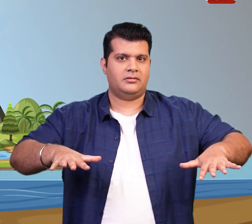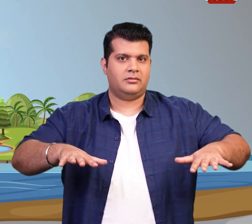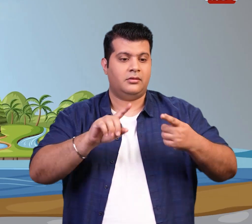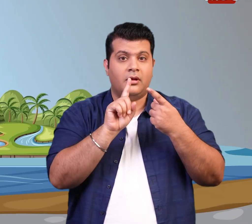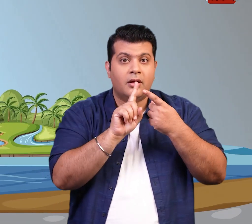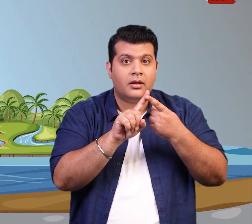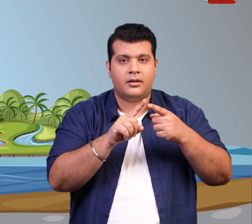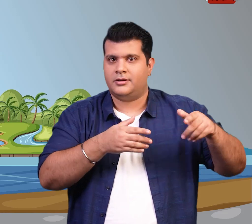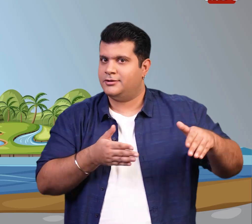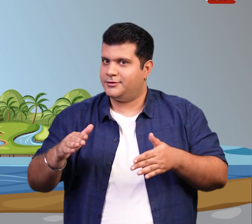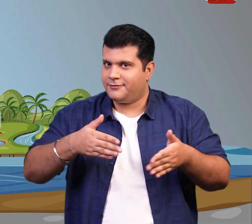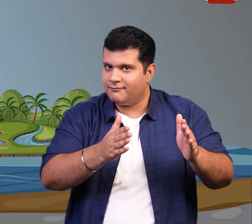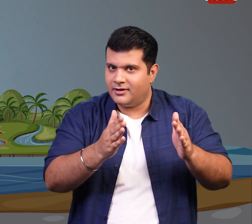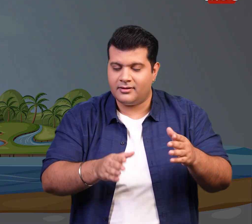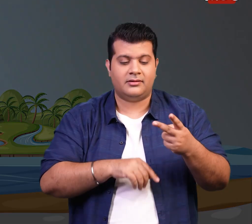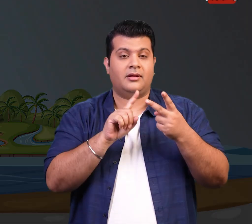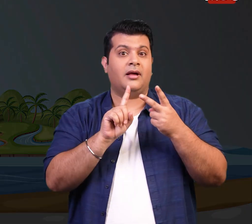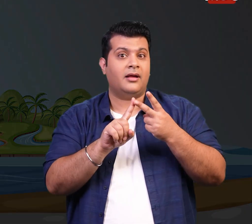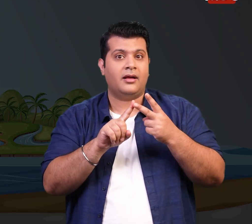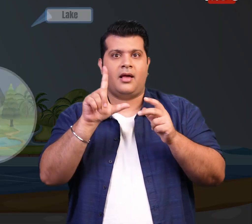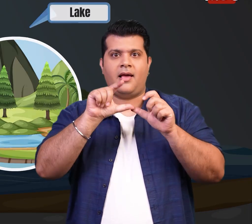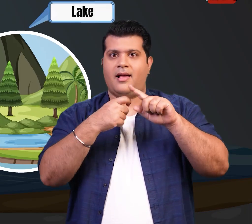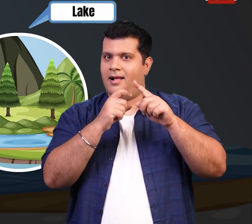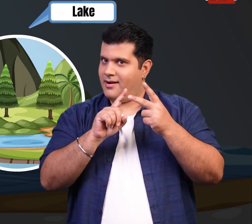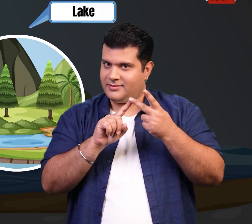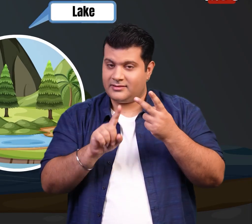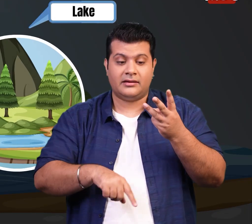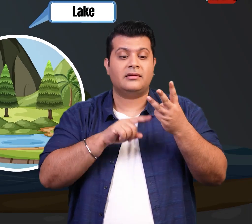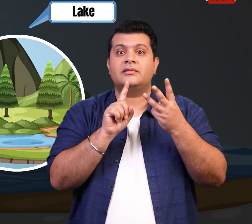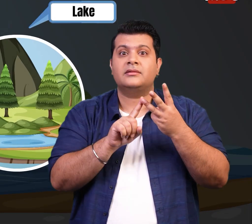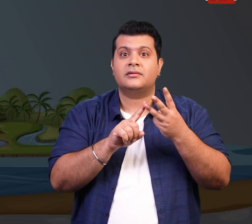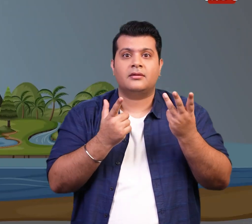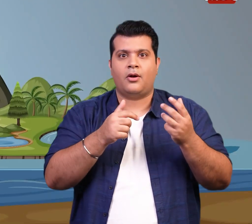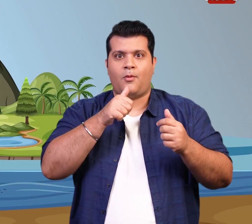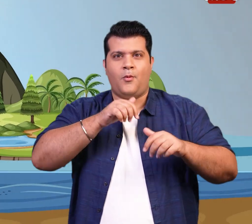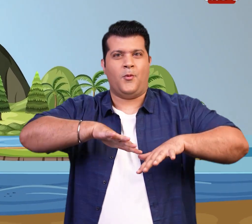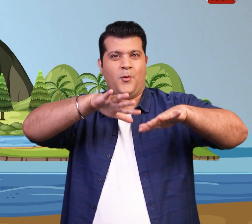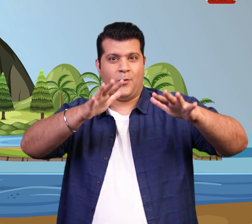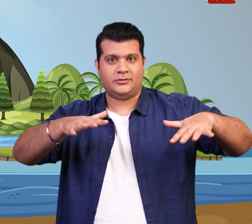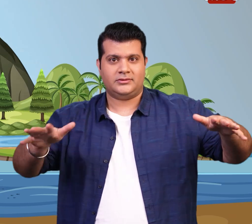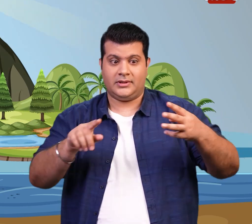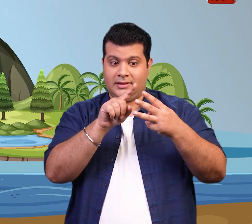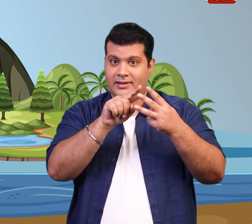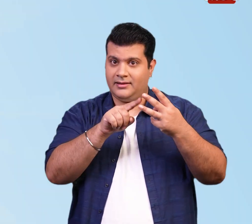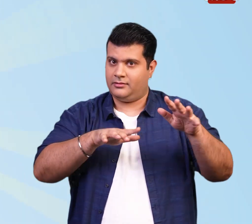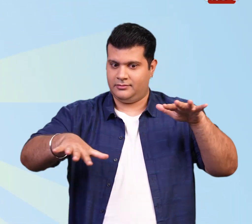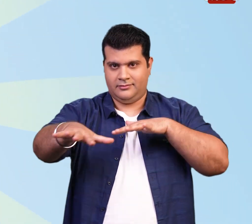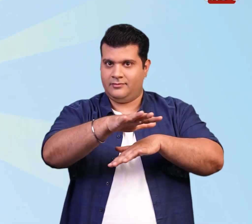And those are rivers, lakes and that is the ocean. When the sun